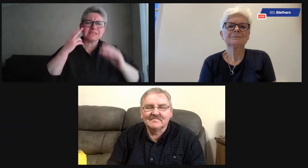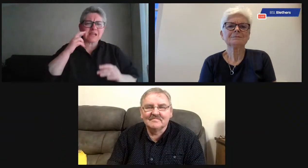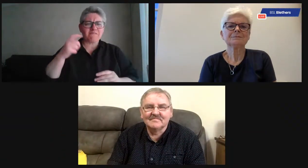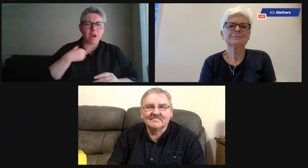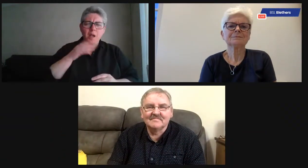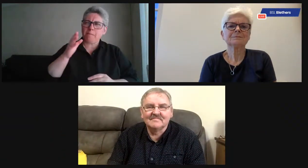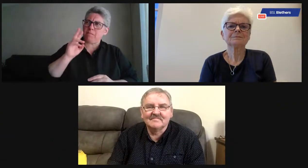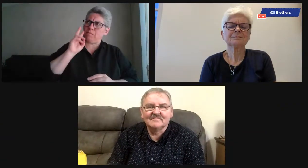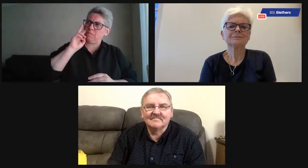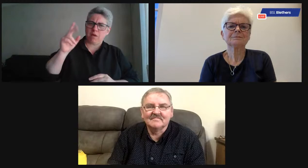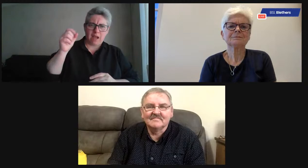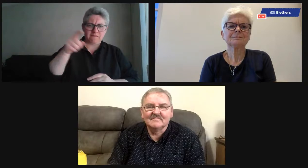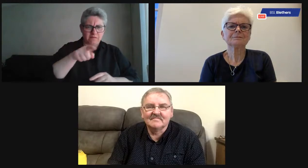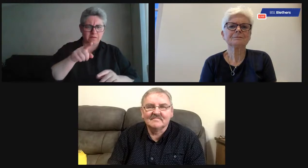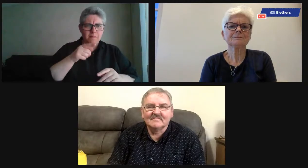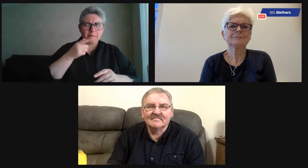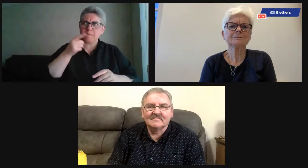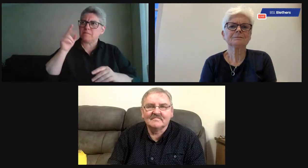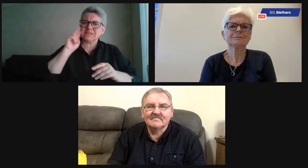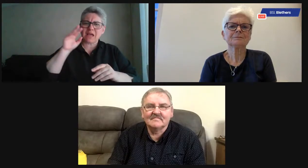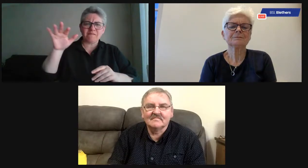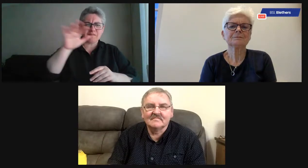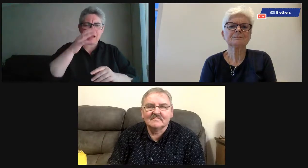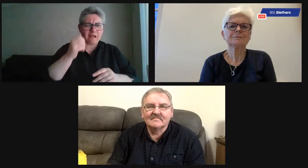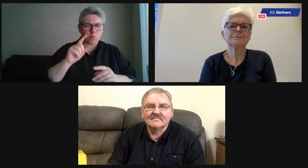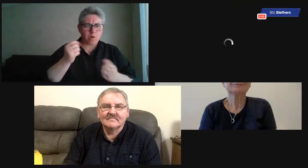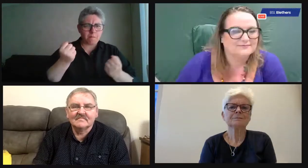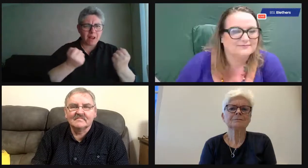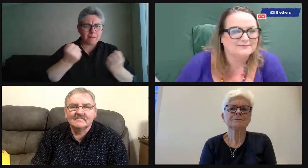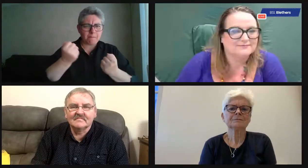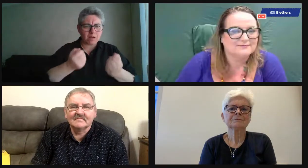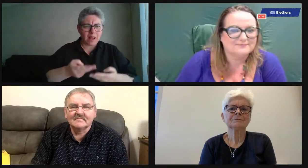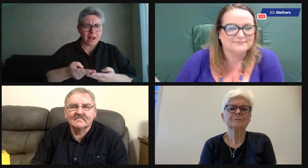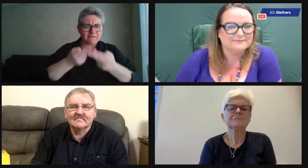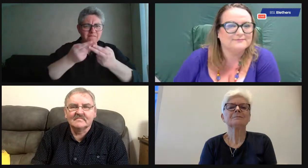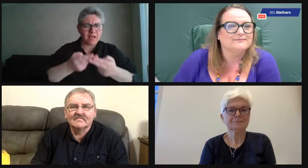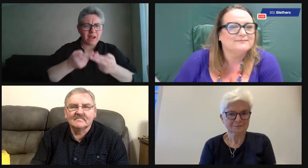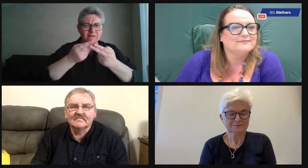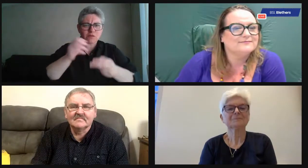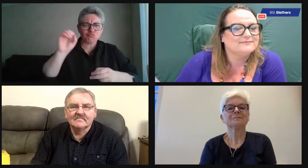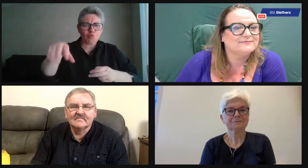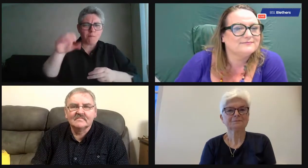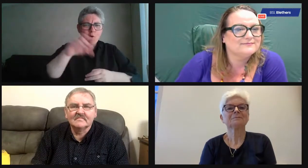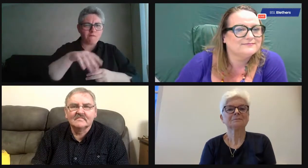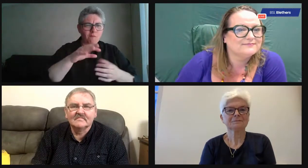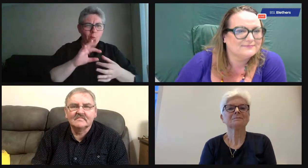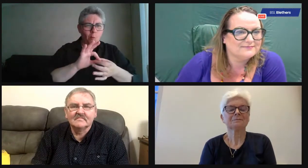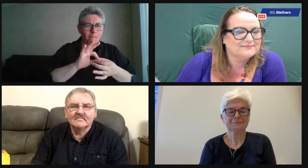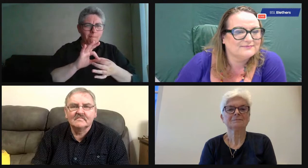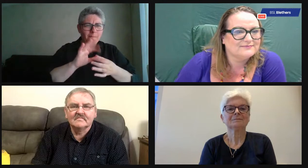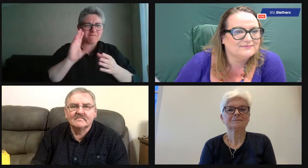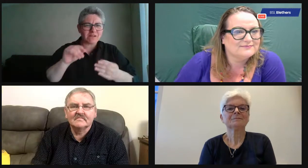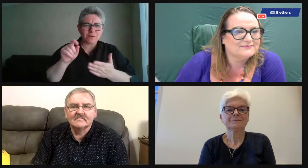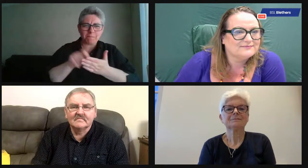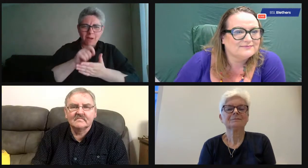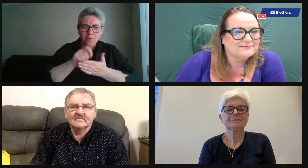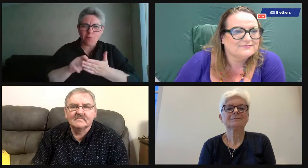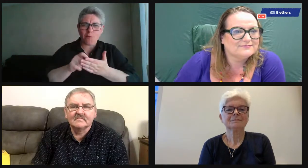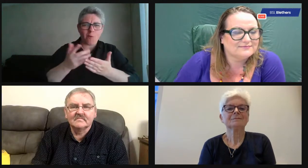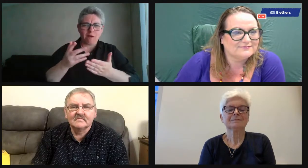And I remember, you know, a long time ago at the Deaf Club, there used to be minibuses that used to